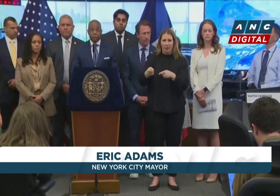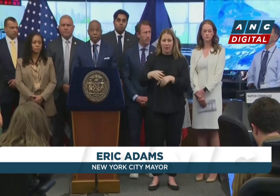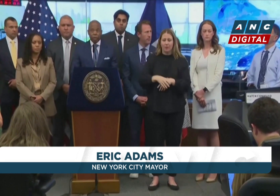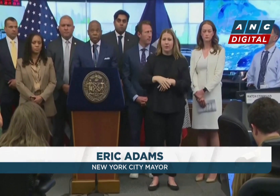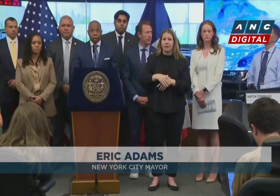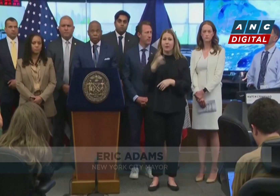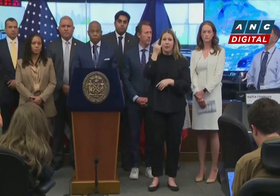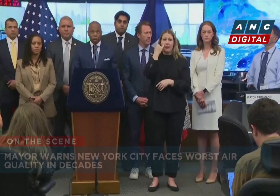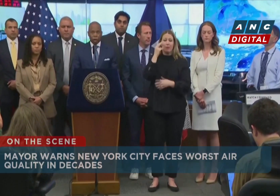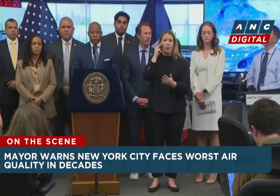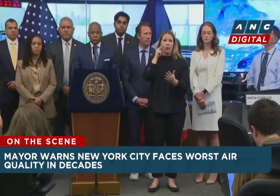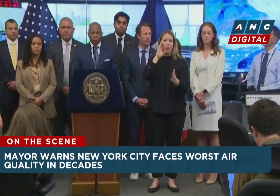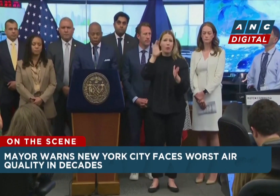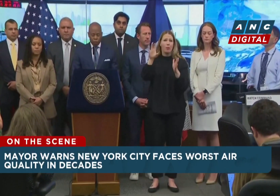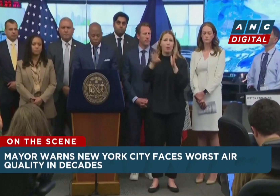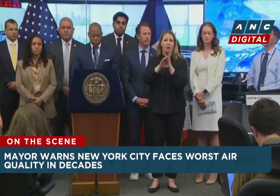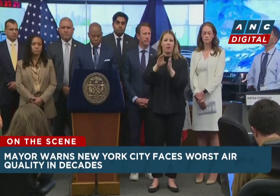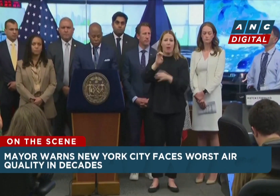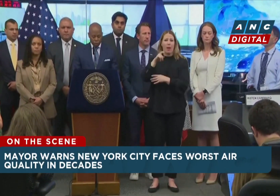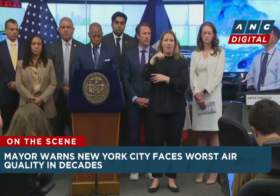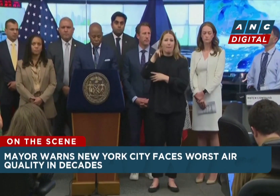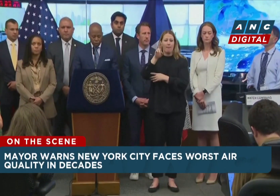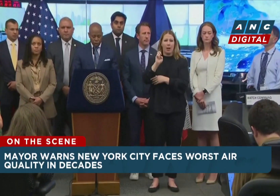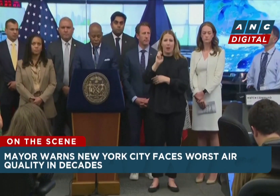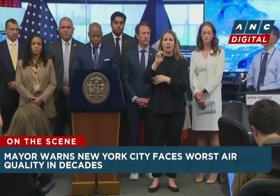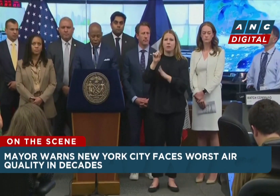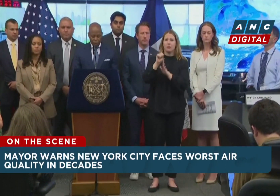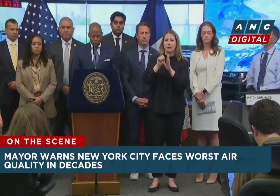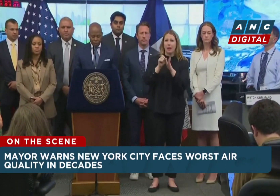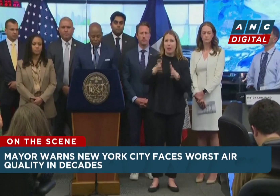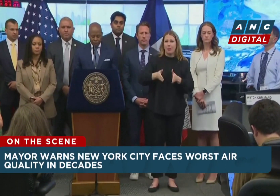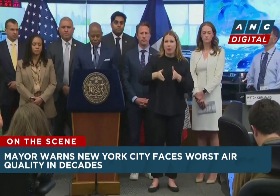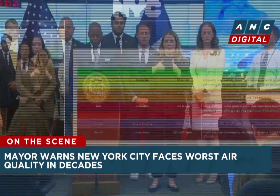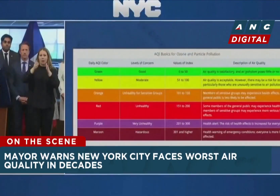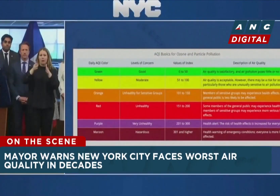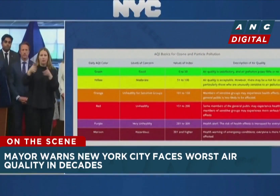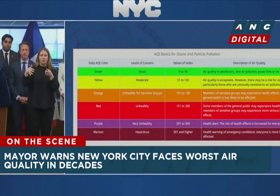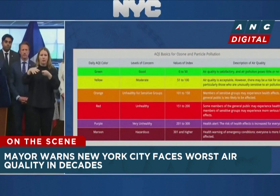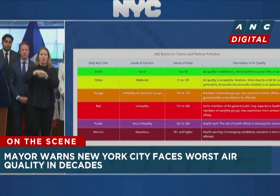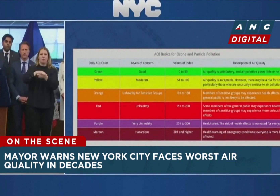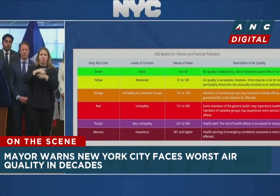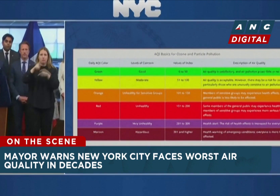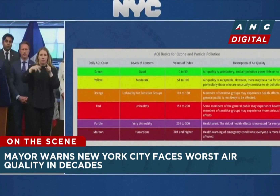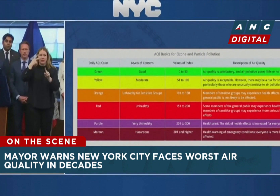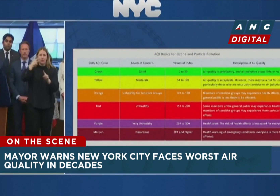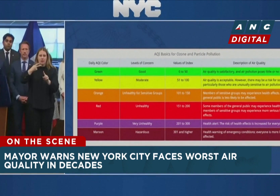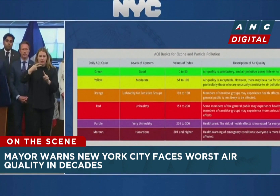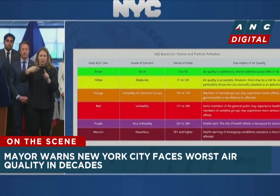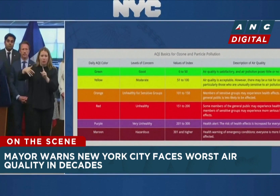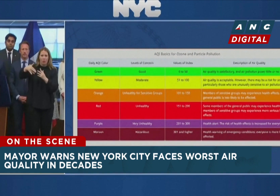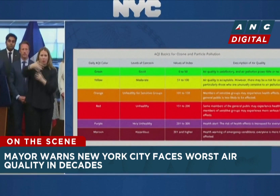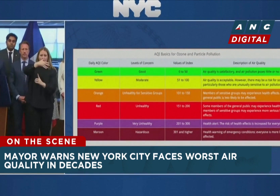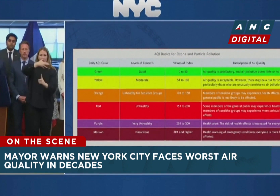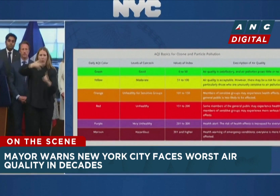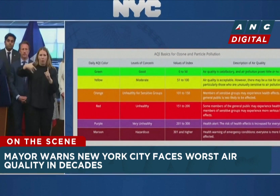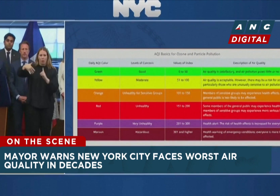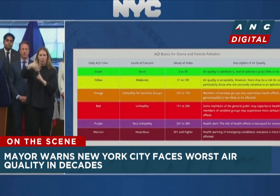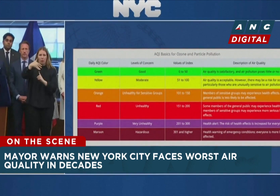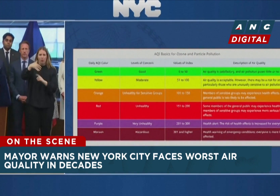State Building that's engulfed in this smoke. At 5 p.m., the air quality index hit